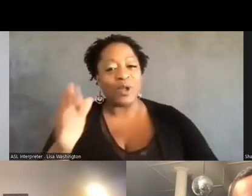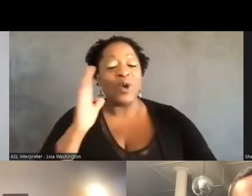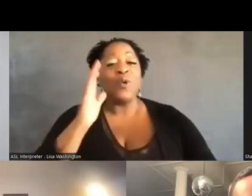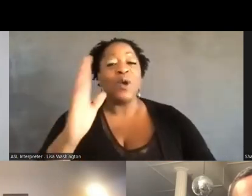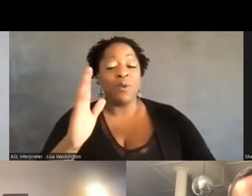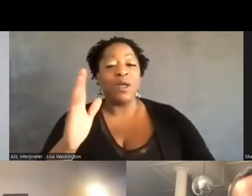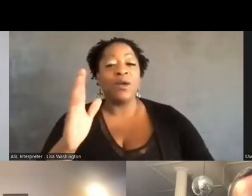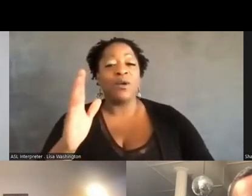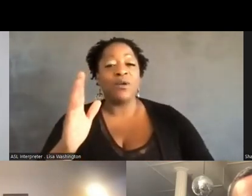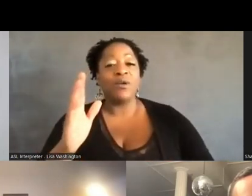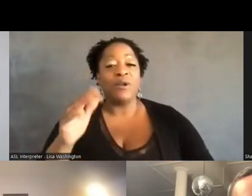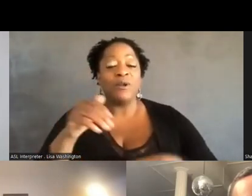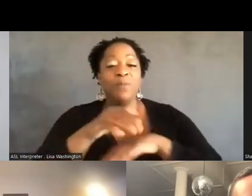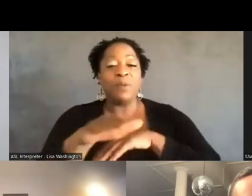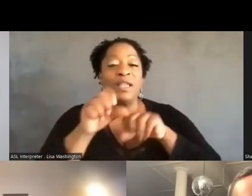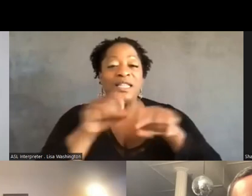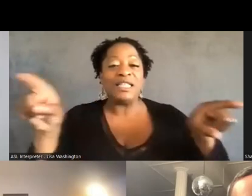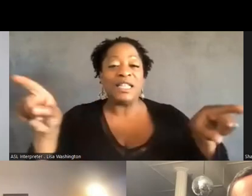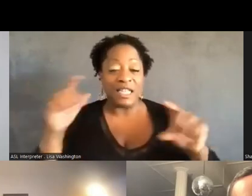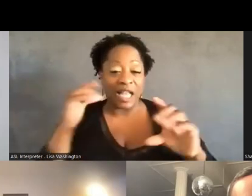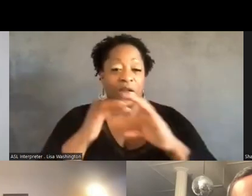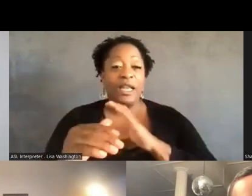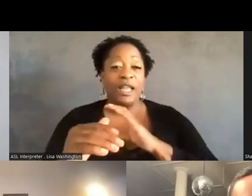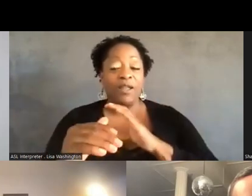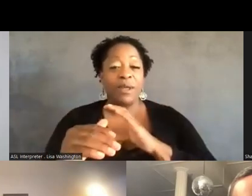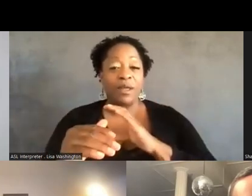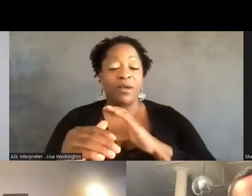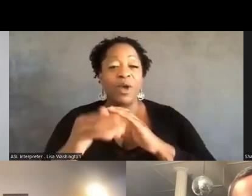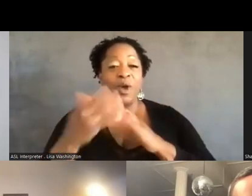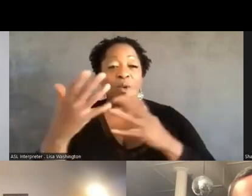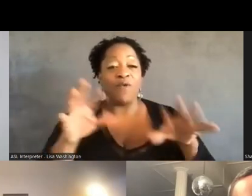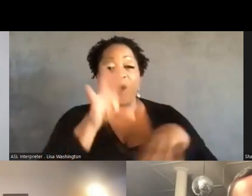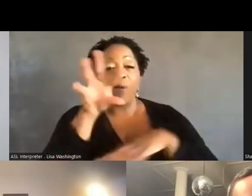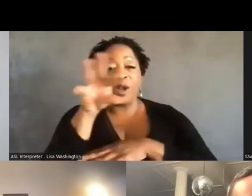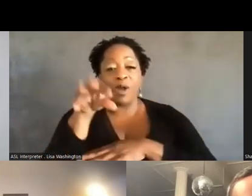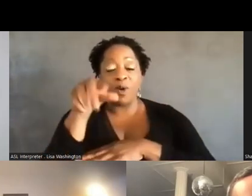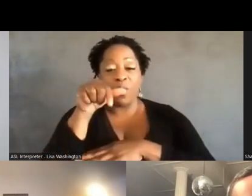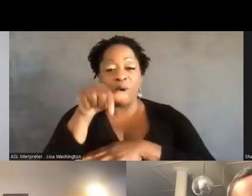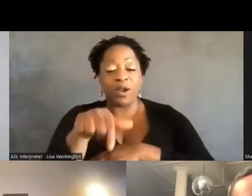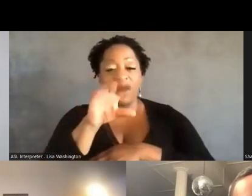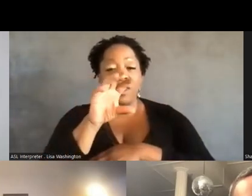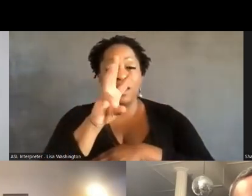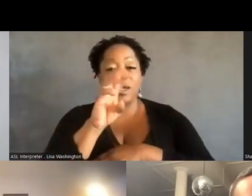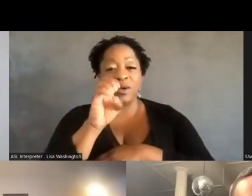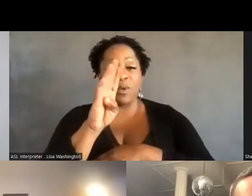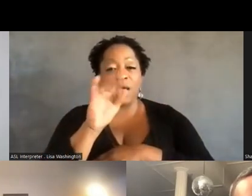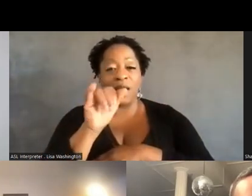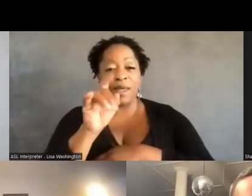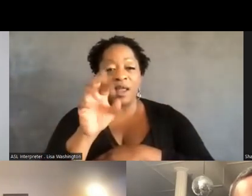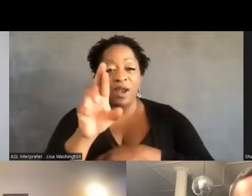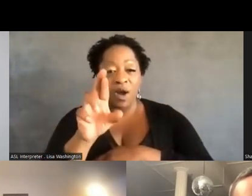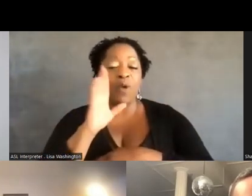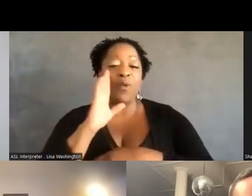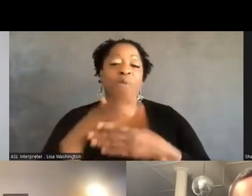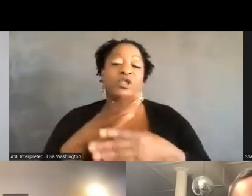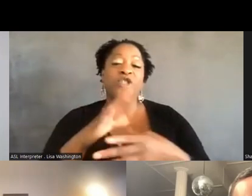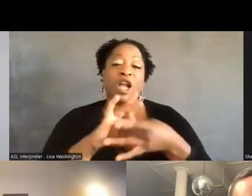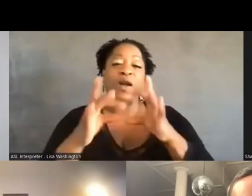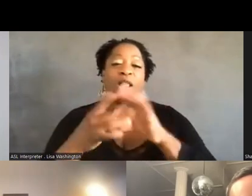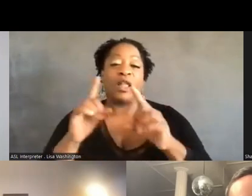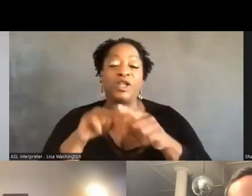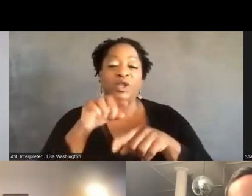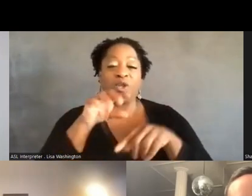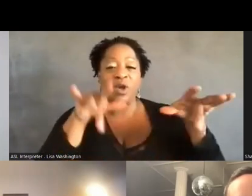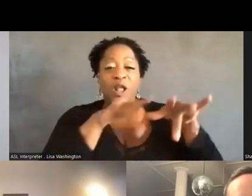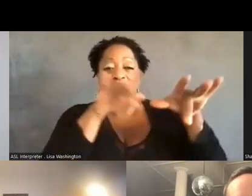be sending out an email. We've recorded this, uh, webinar. So we'll, we'll share a link to the recording.